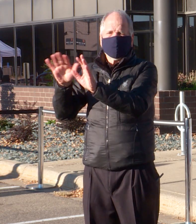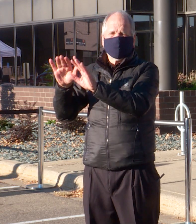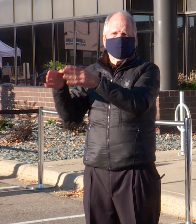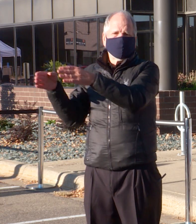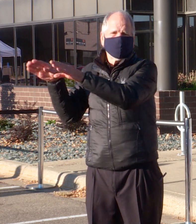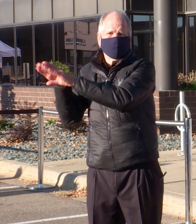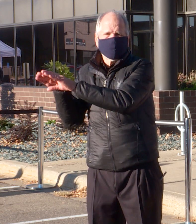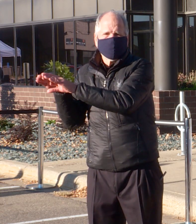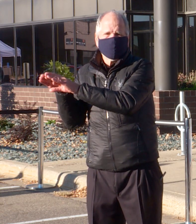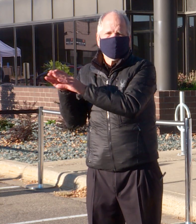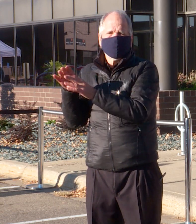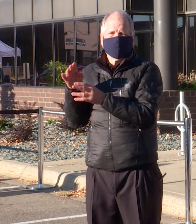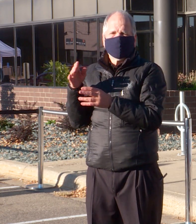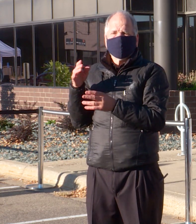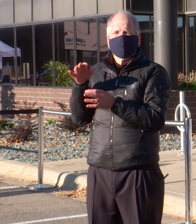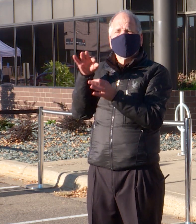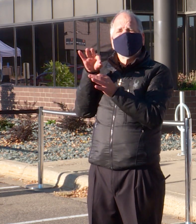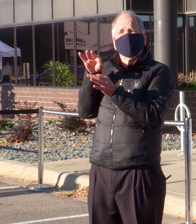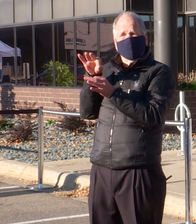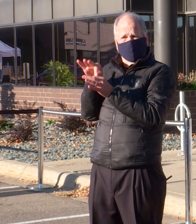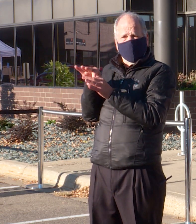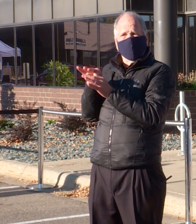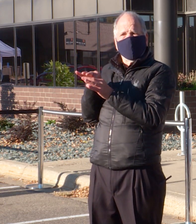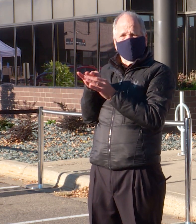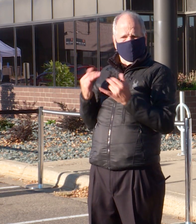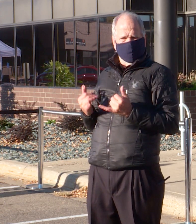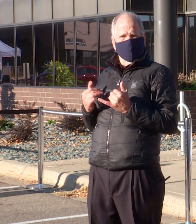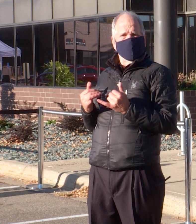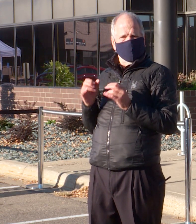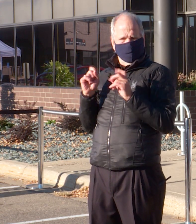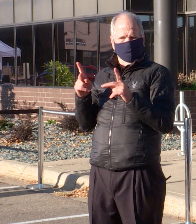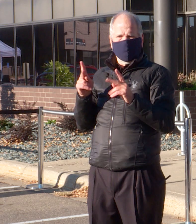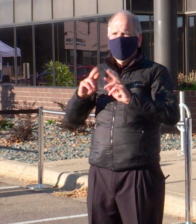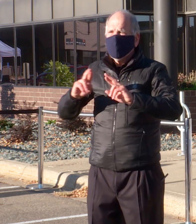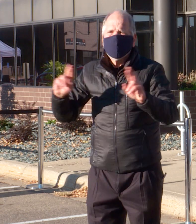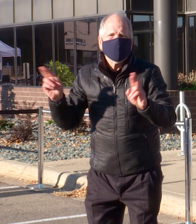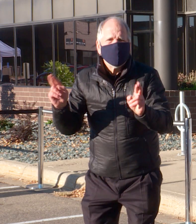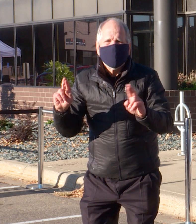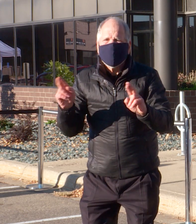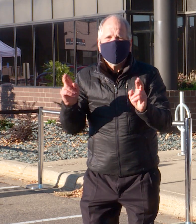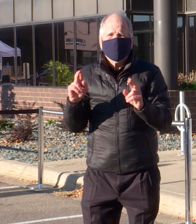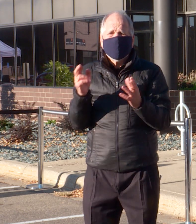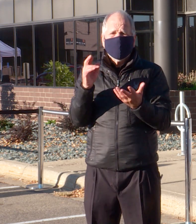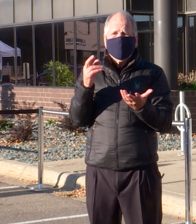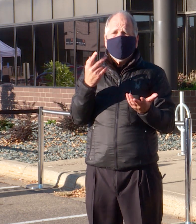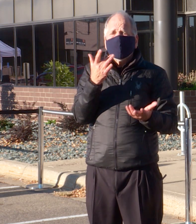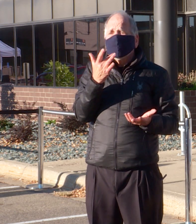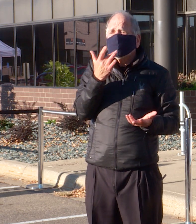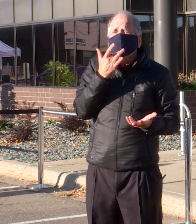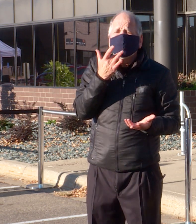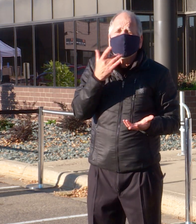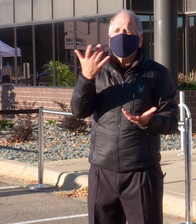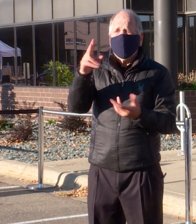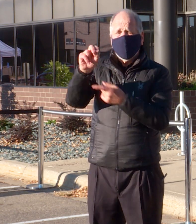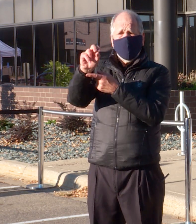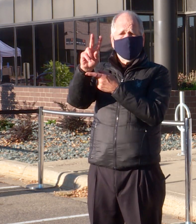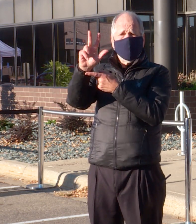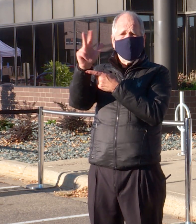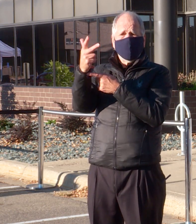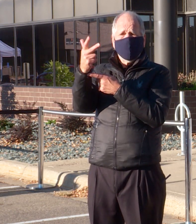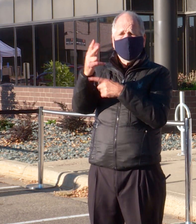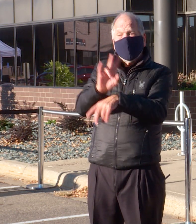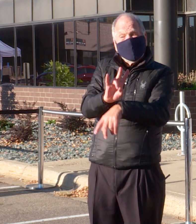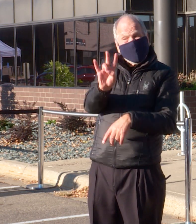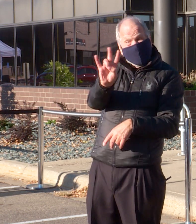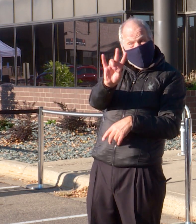need to, we will be ready to serve you on election day, 7 a.m. to 8 p.m. 5 p